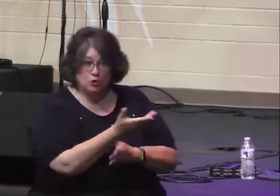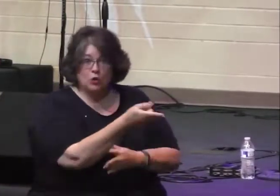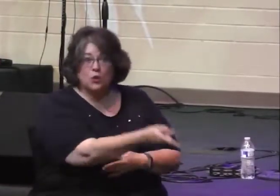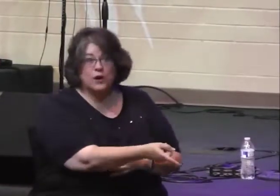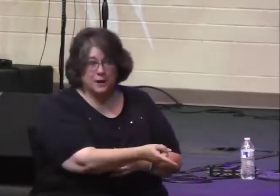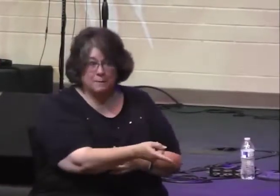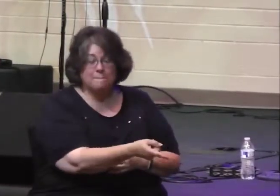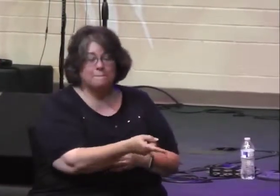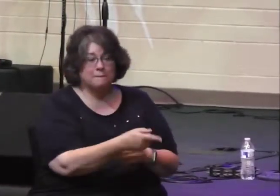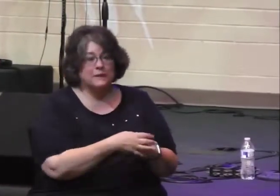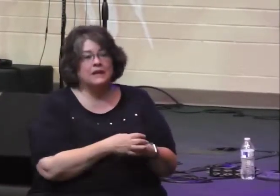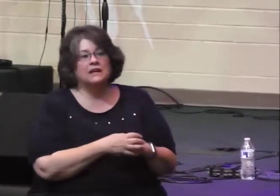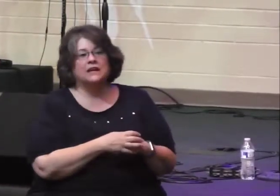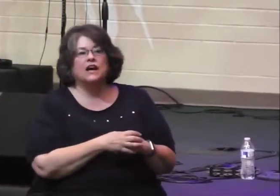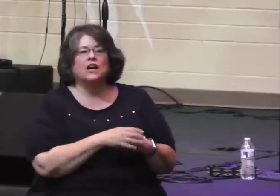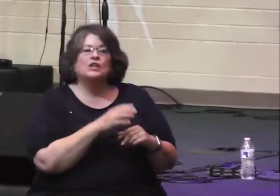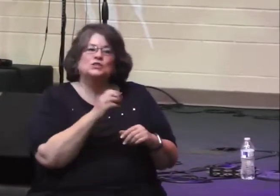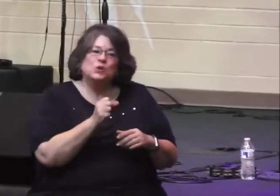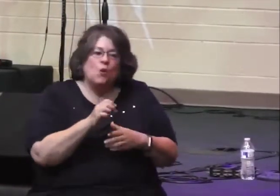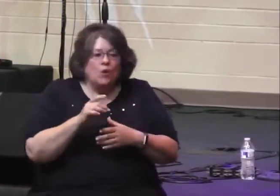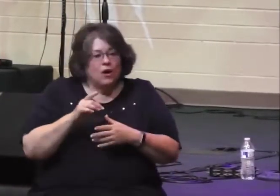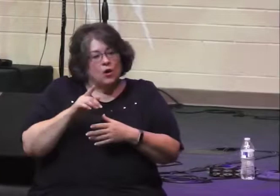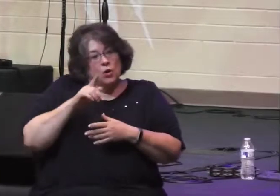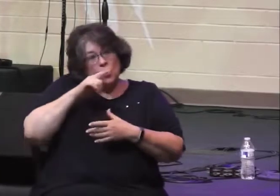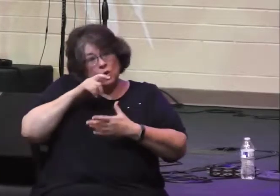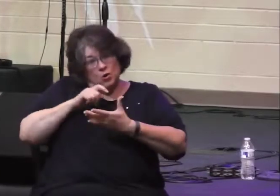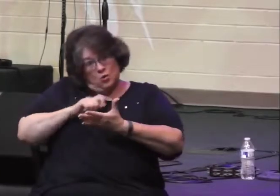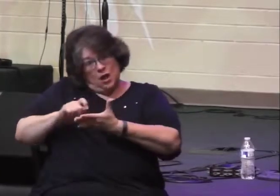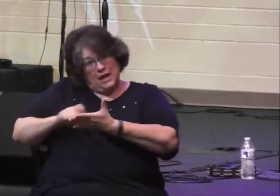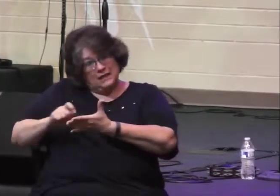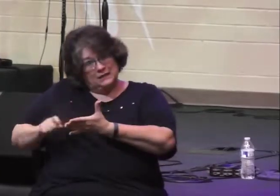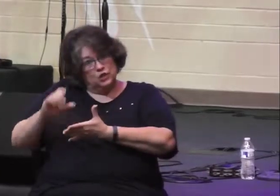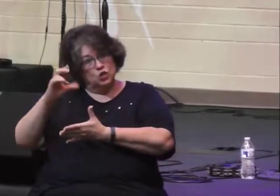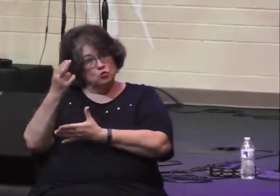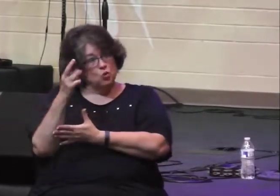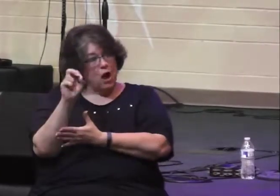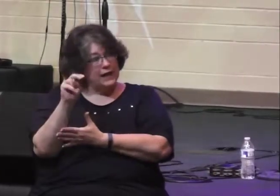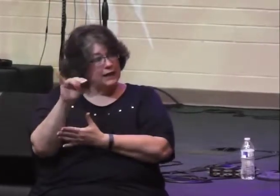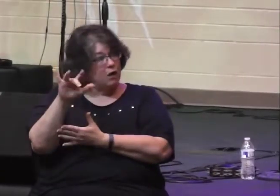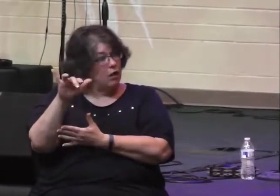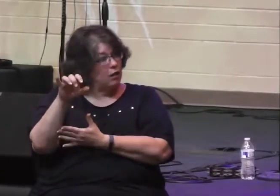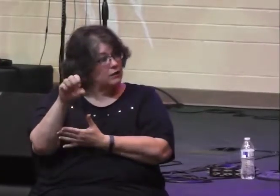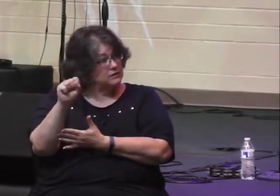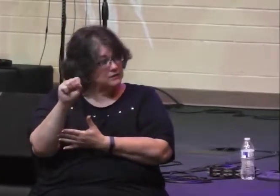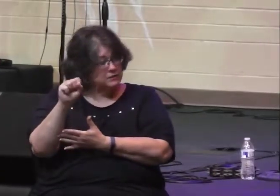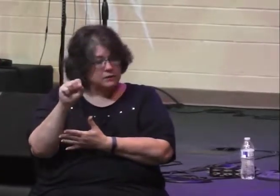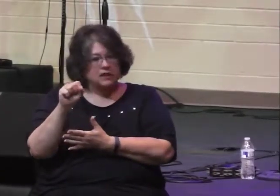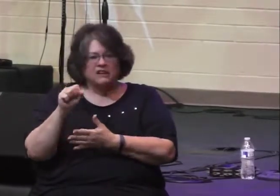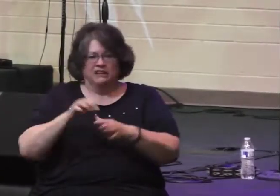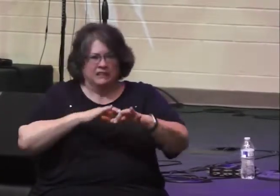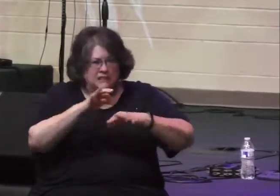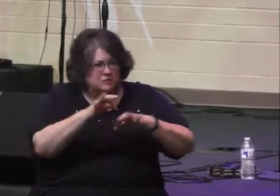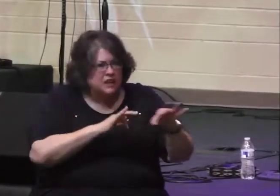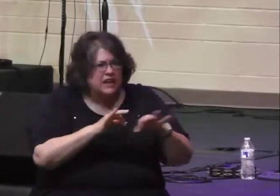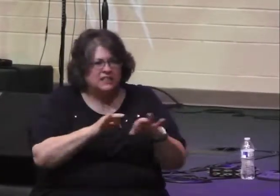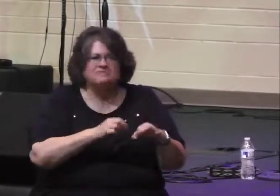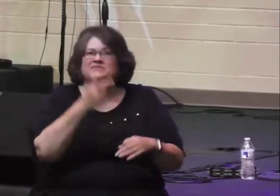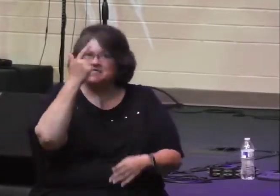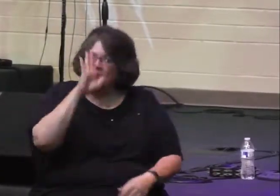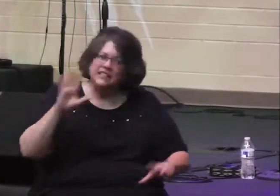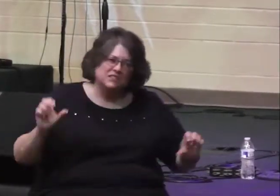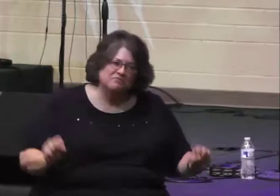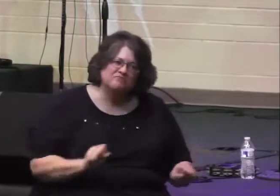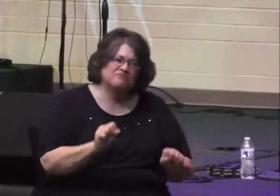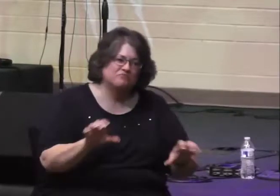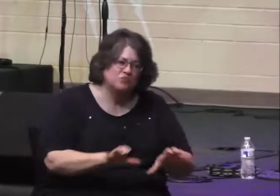the way he wants, he's a loving, blessing God, and this is what he does. So, the writer of Chronicles wants to make it really clear that what's going on here is God